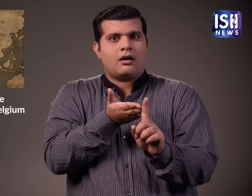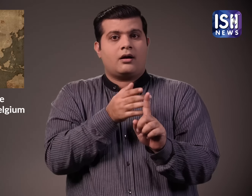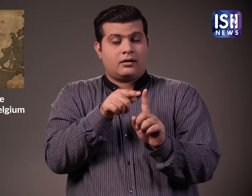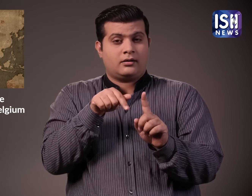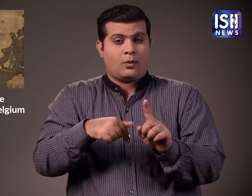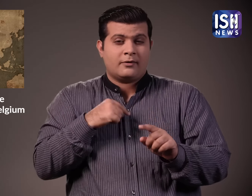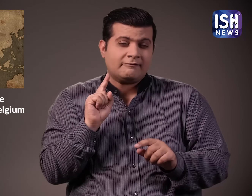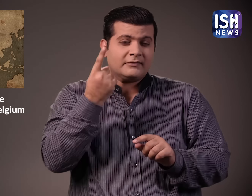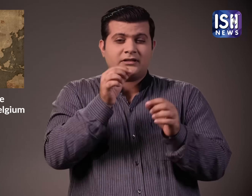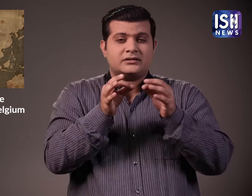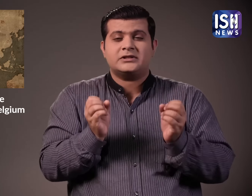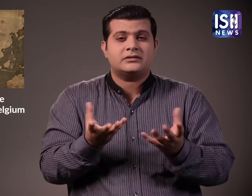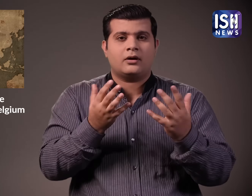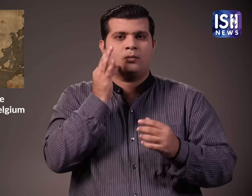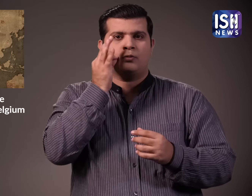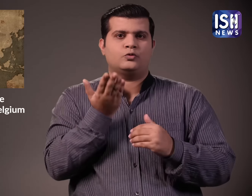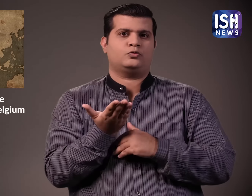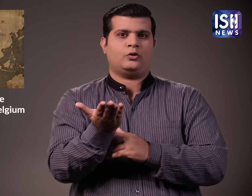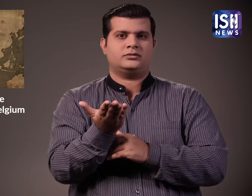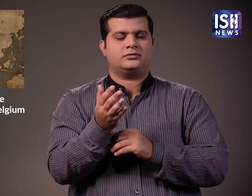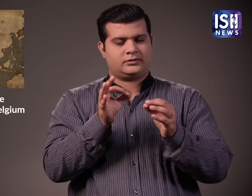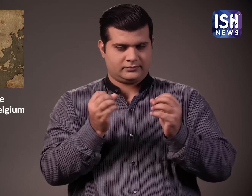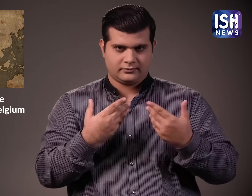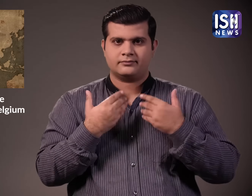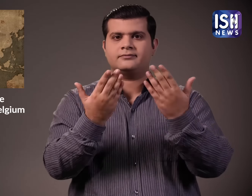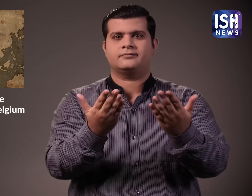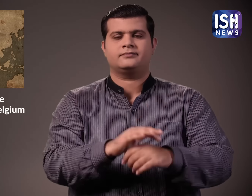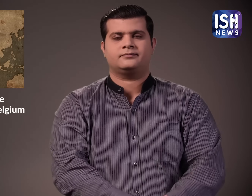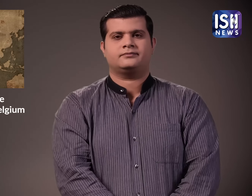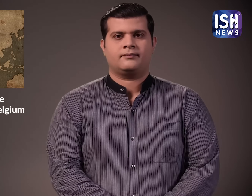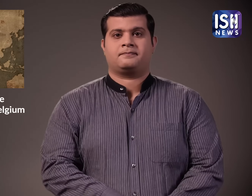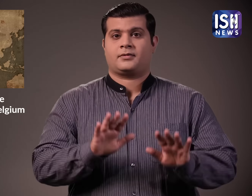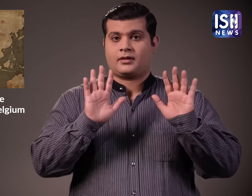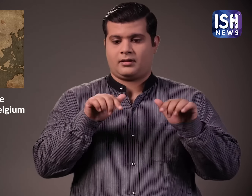Notice and the LOC? Let me first tell you and let me start with the Blue Notice.